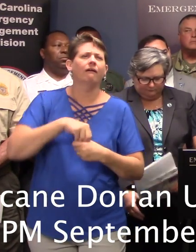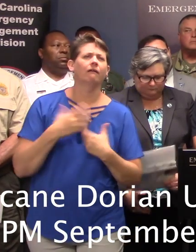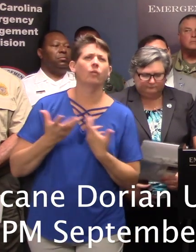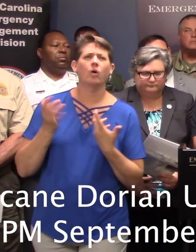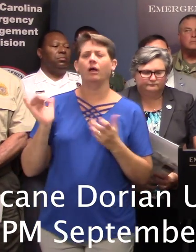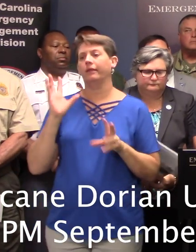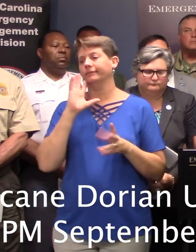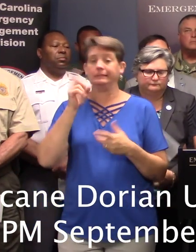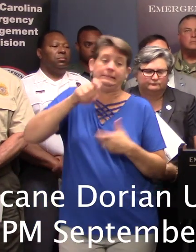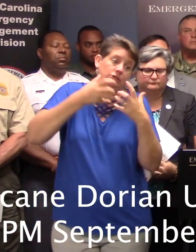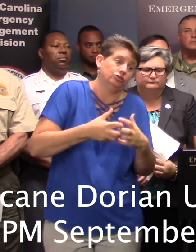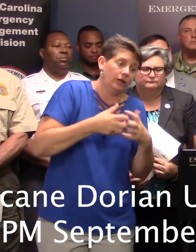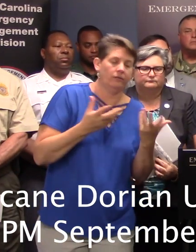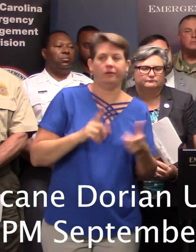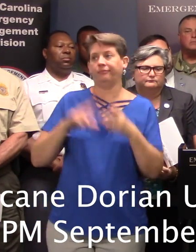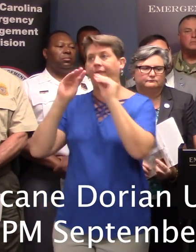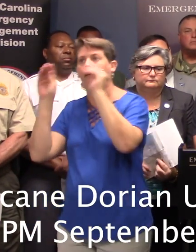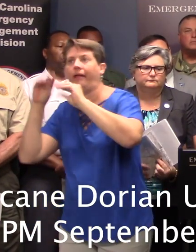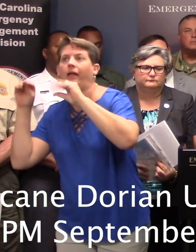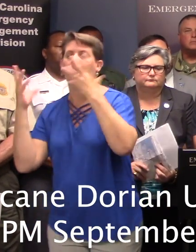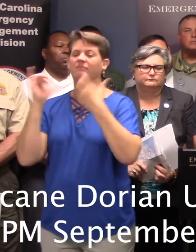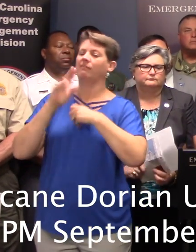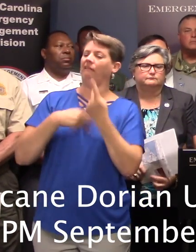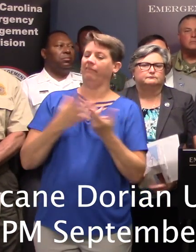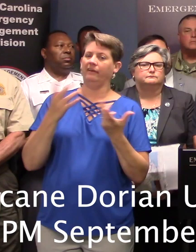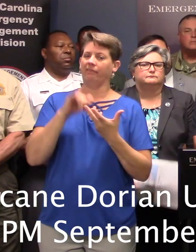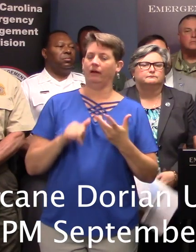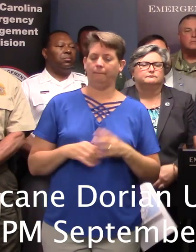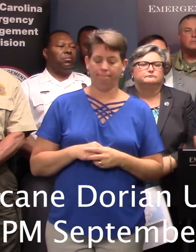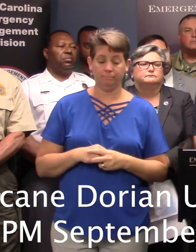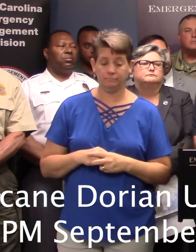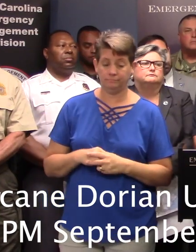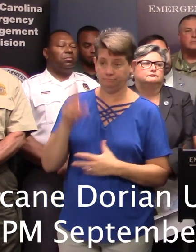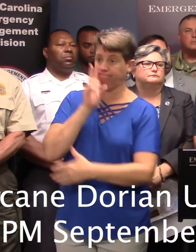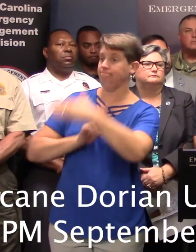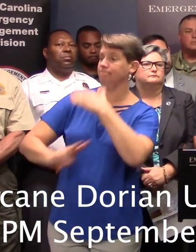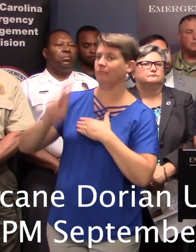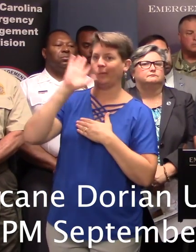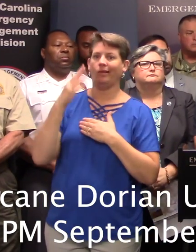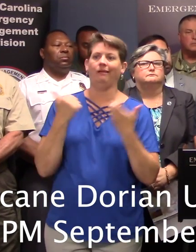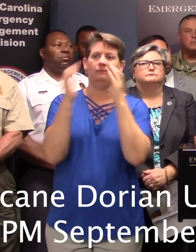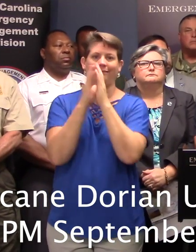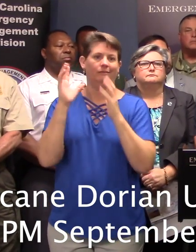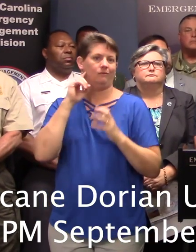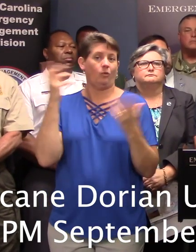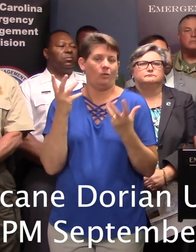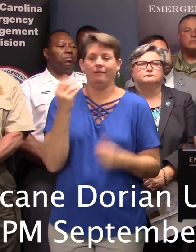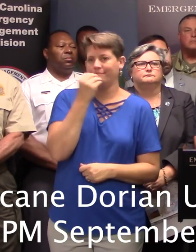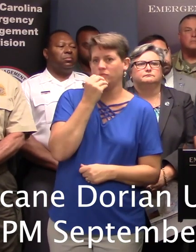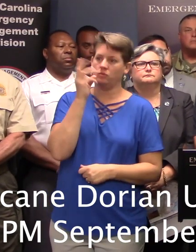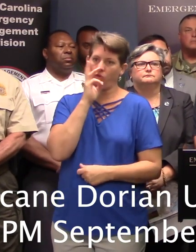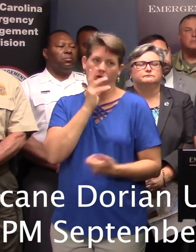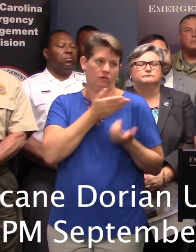from, generators to ambulances. We do expect to get some additional requests for food and water distribution as